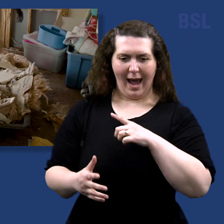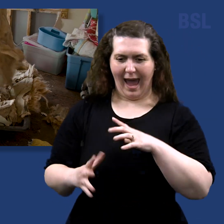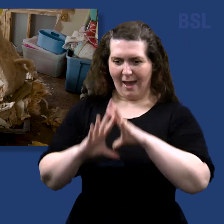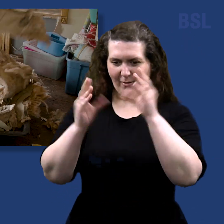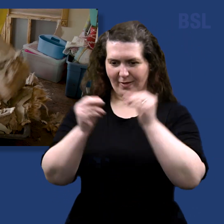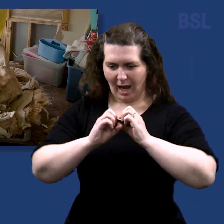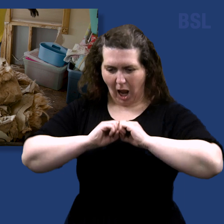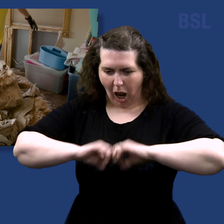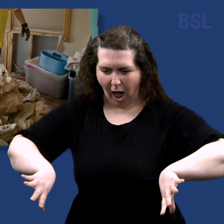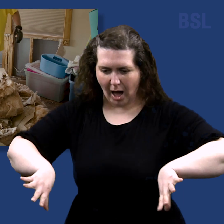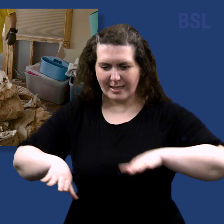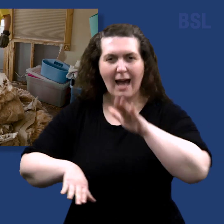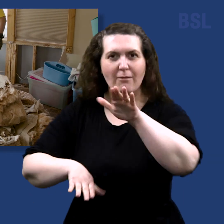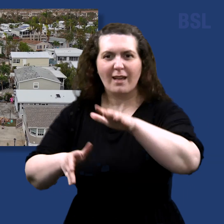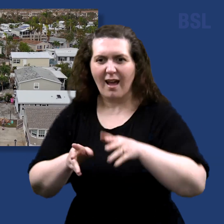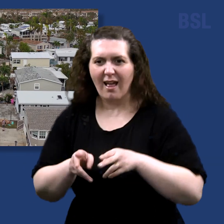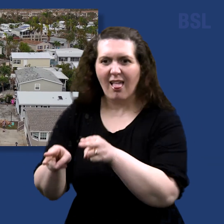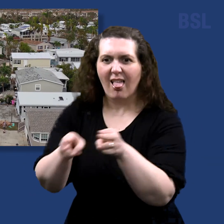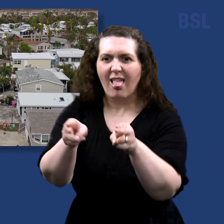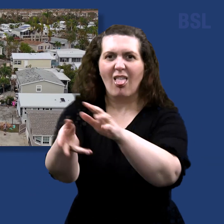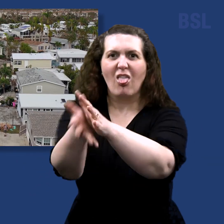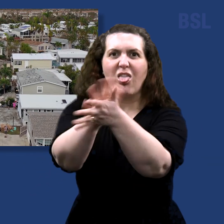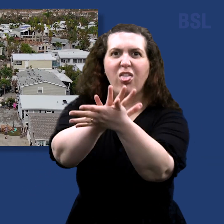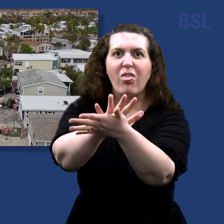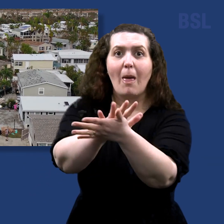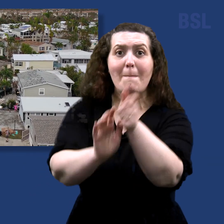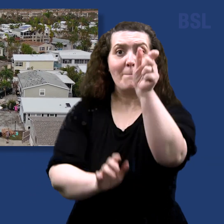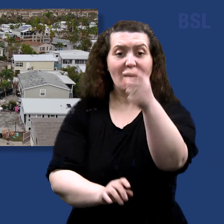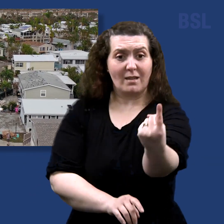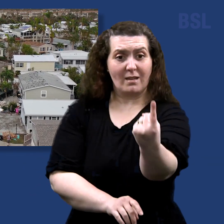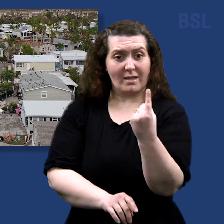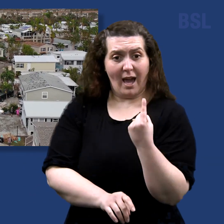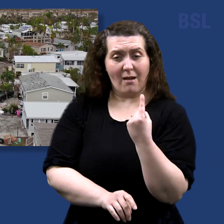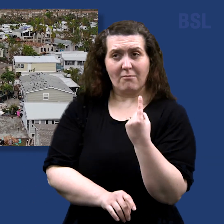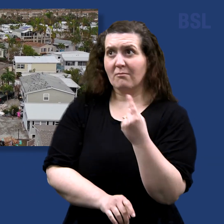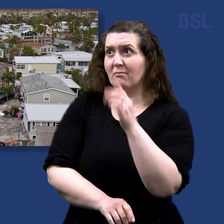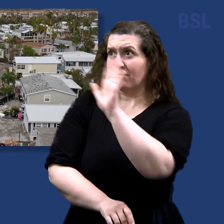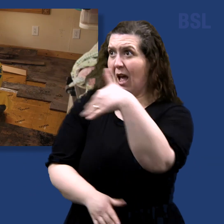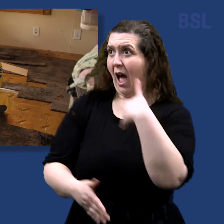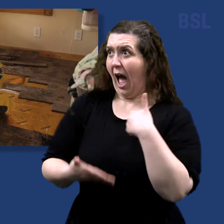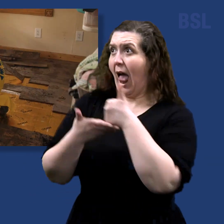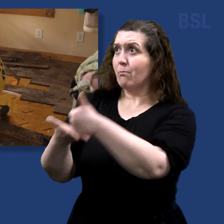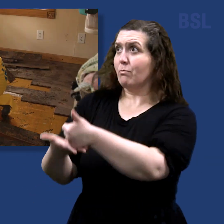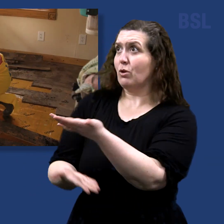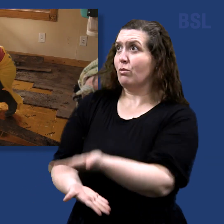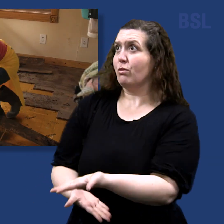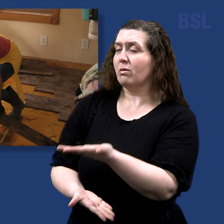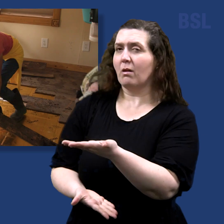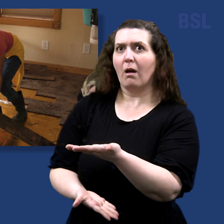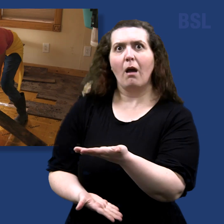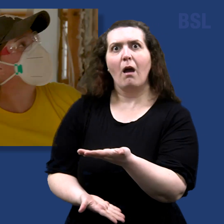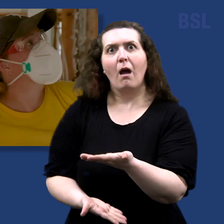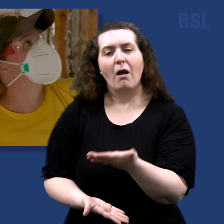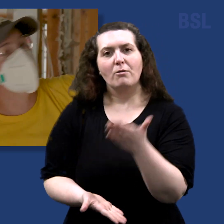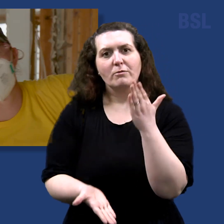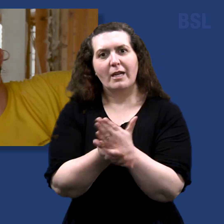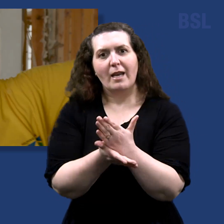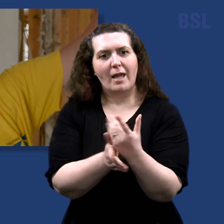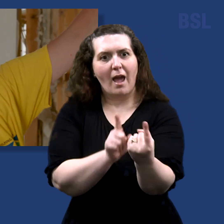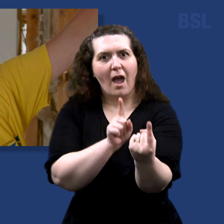curbside. And someone comes and knocks on the door and says, I'm here to help you. That's the reaching out person to person that's